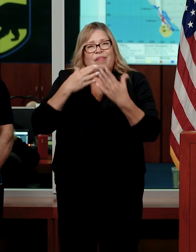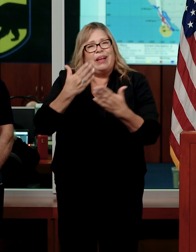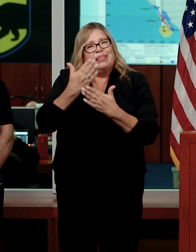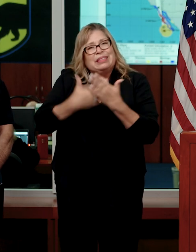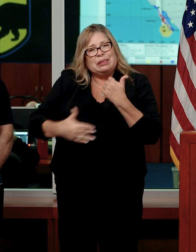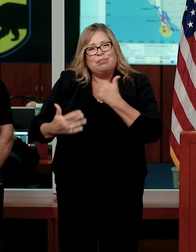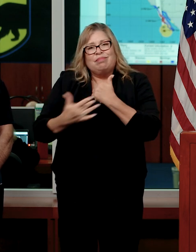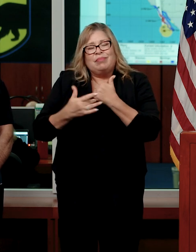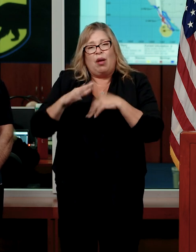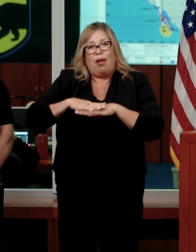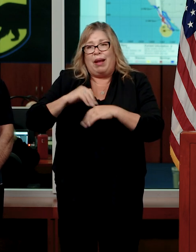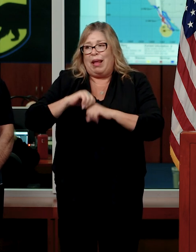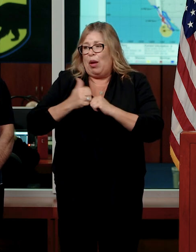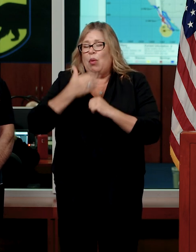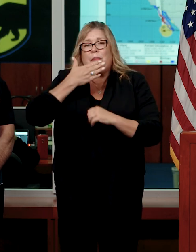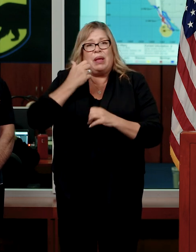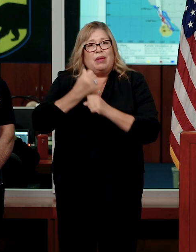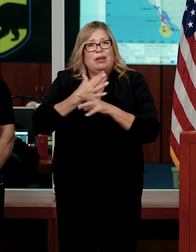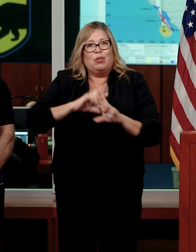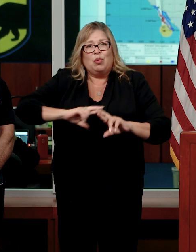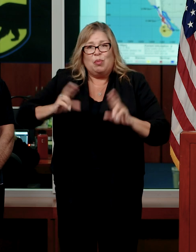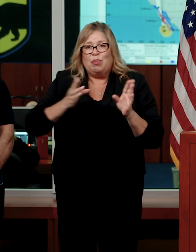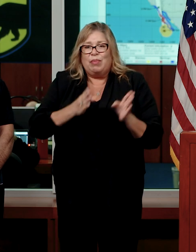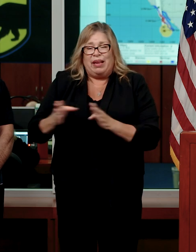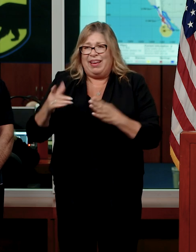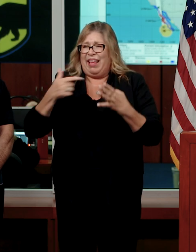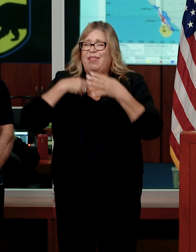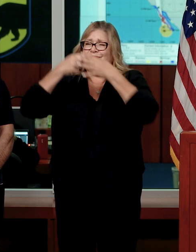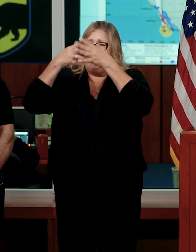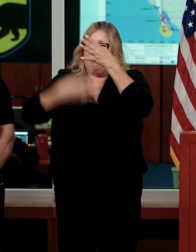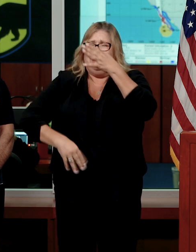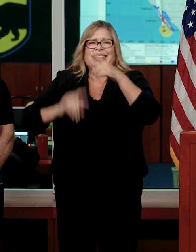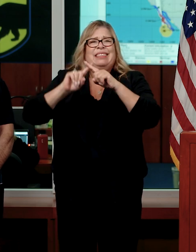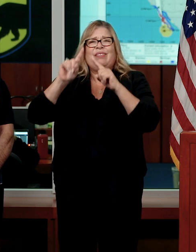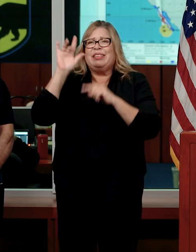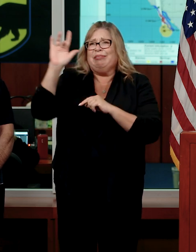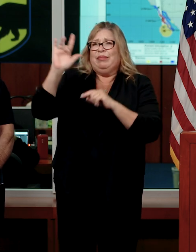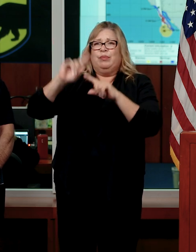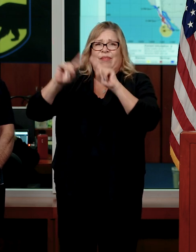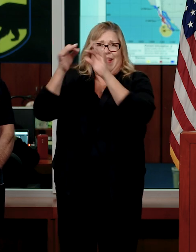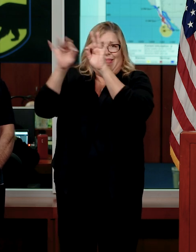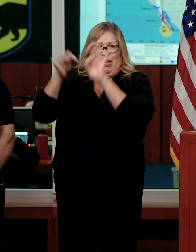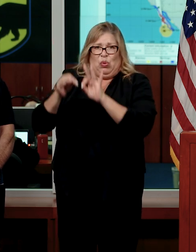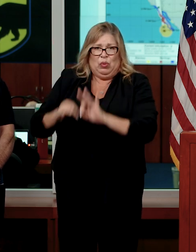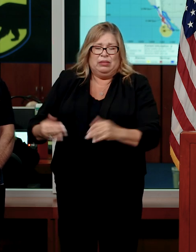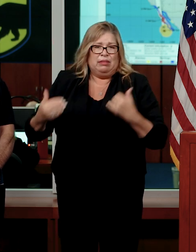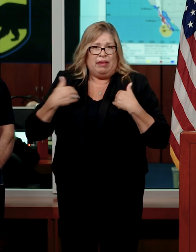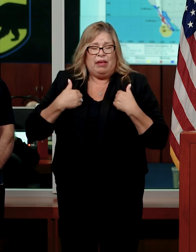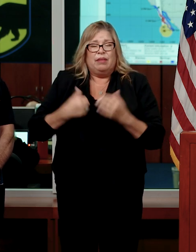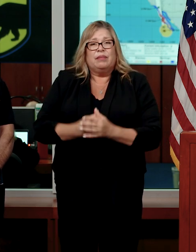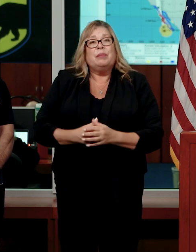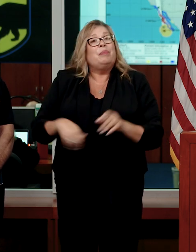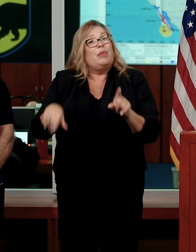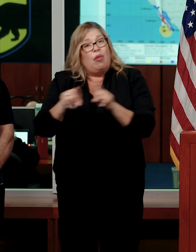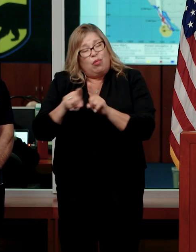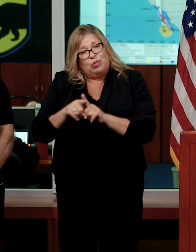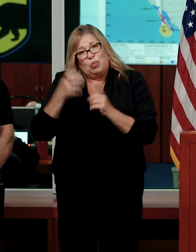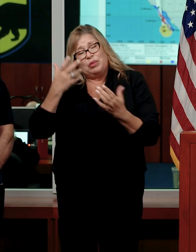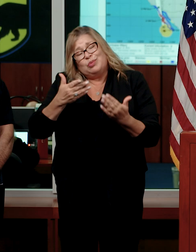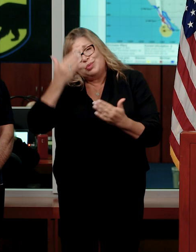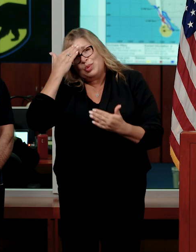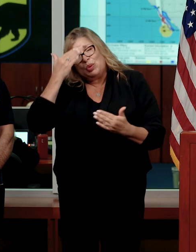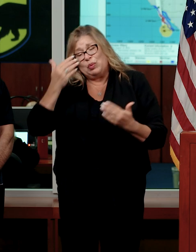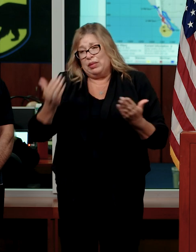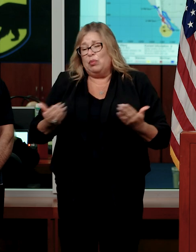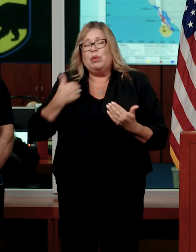prepared in multiple languages. I also want to assure you that we have several FEMA